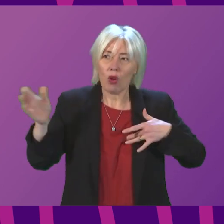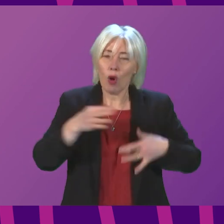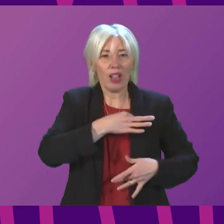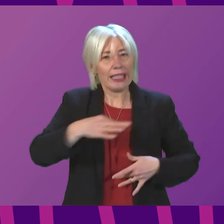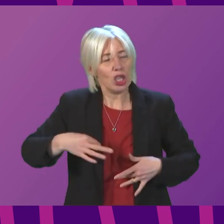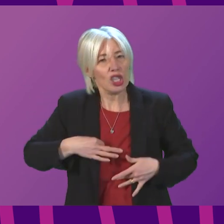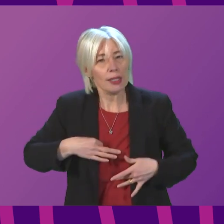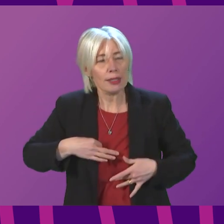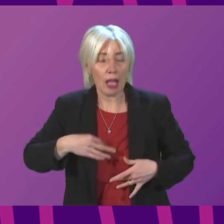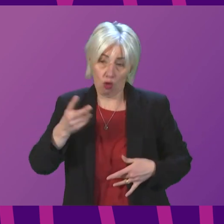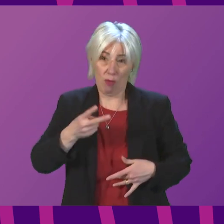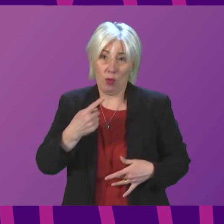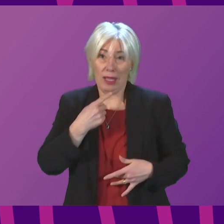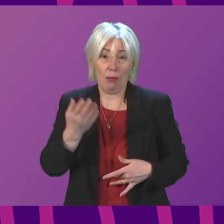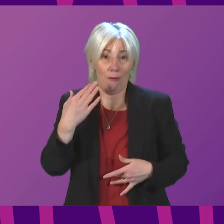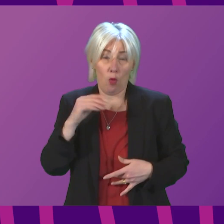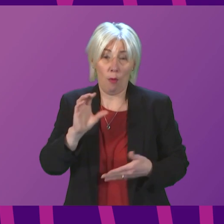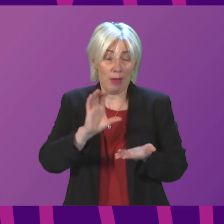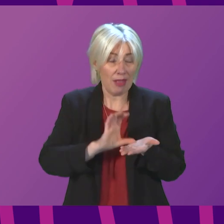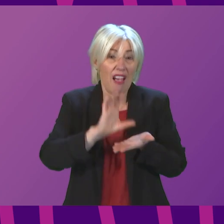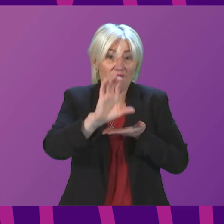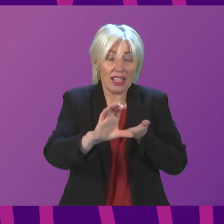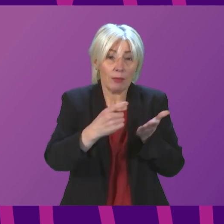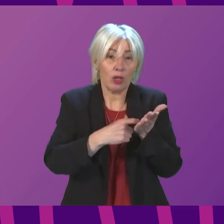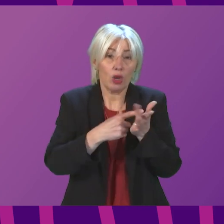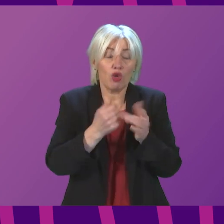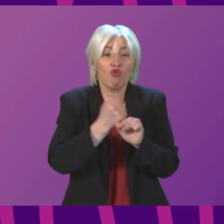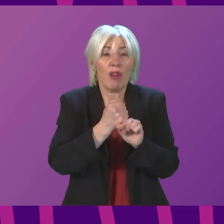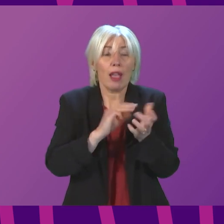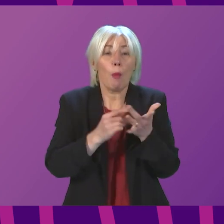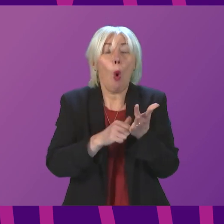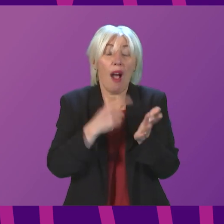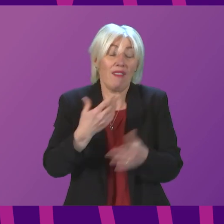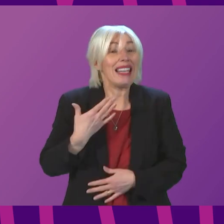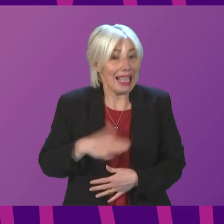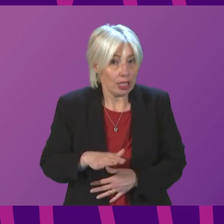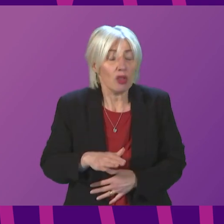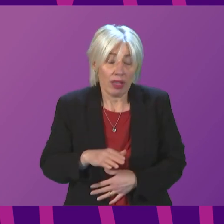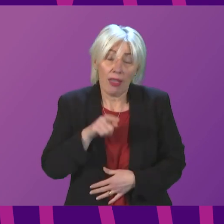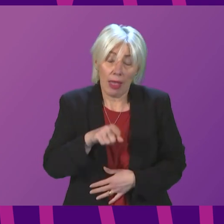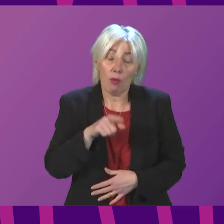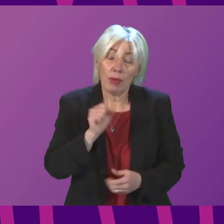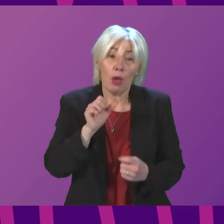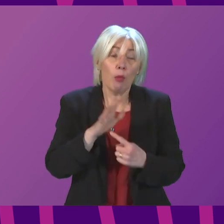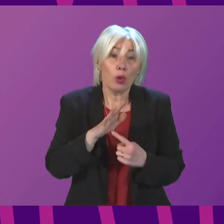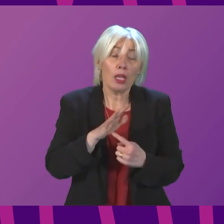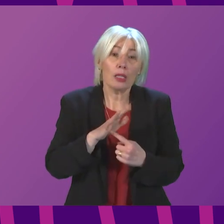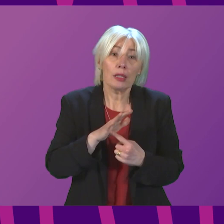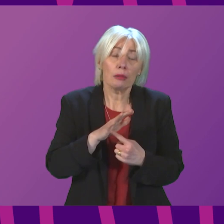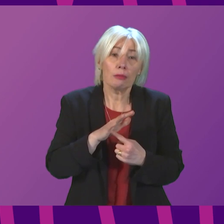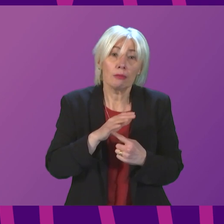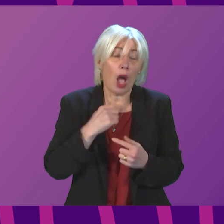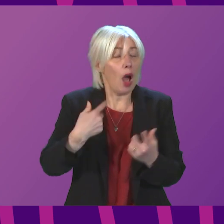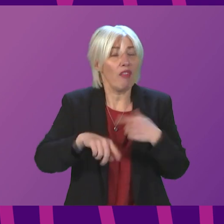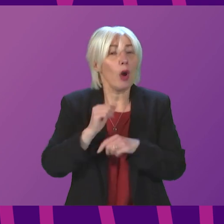to repeat the point I made earlier on about investment in Ragmore, if that is necessary, that is an important part of that